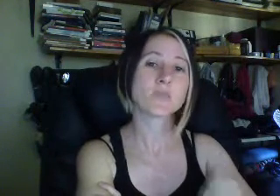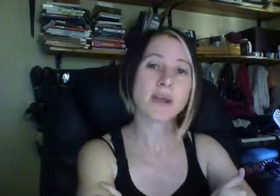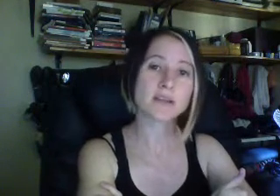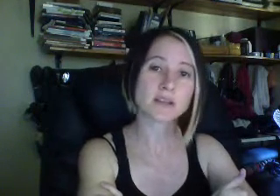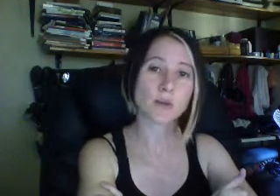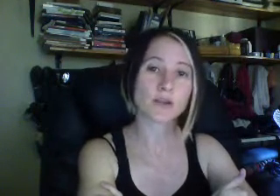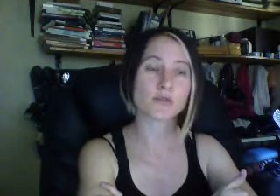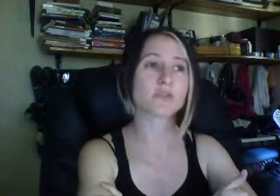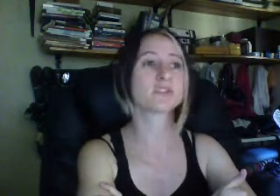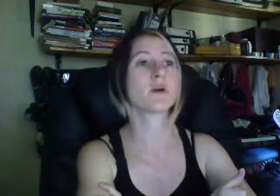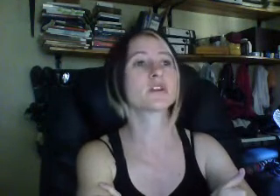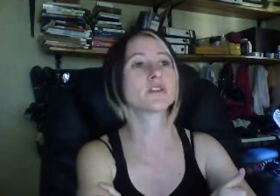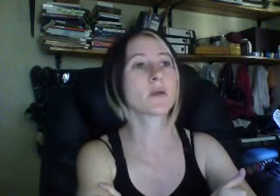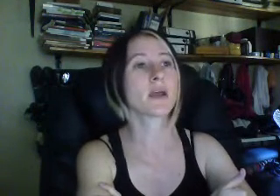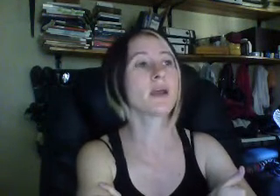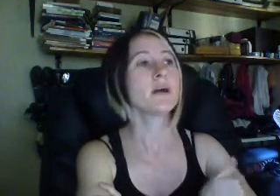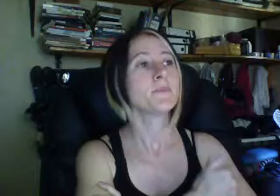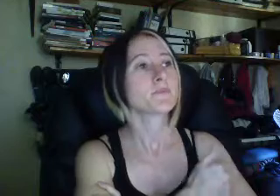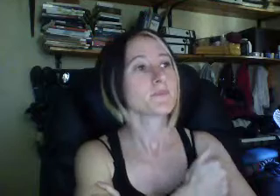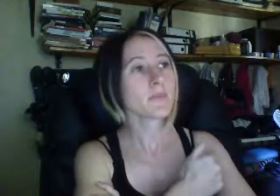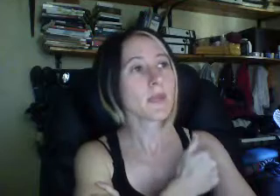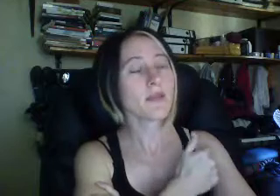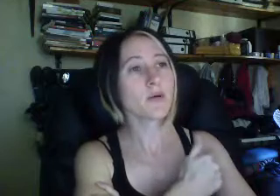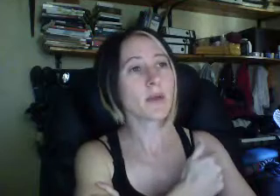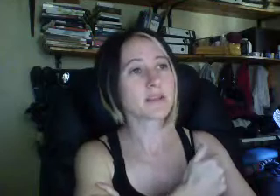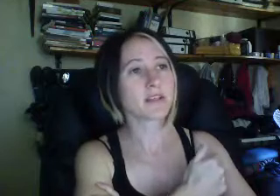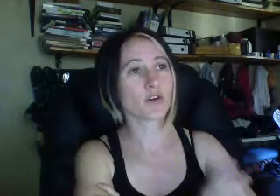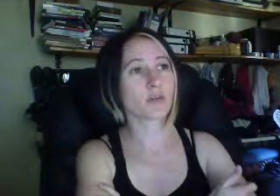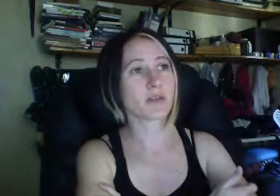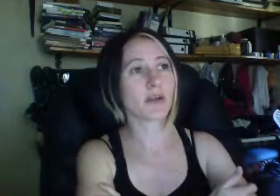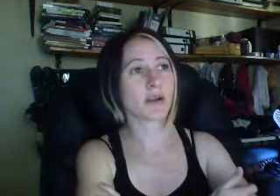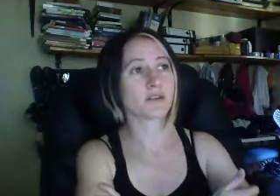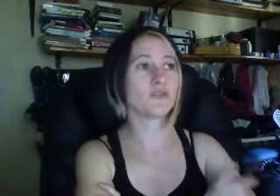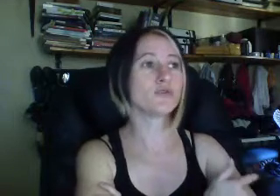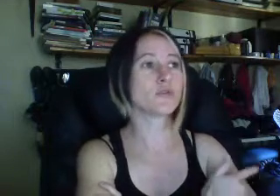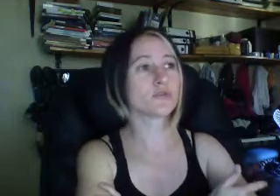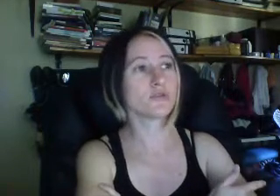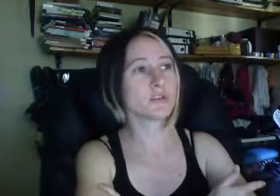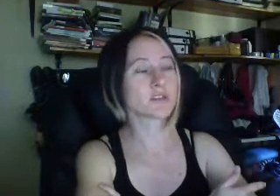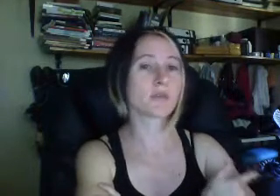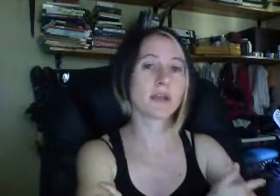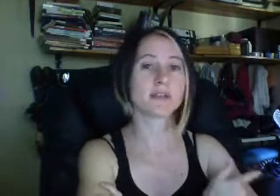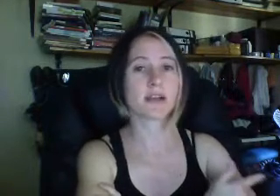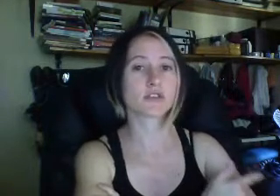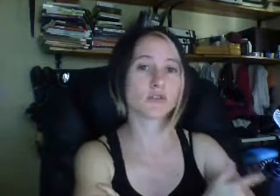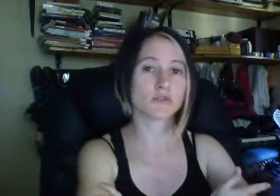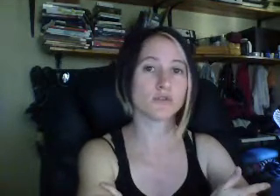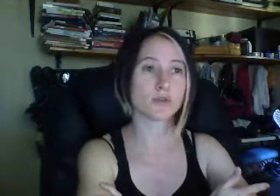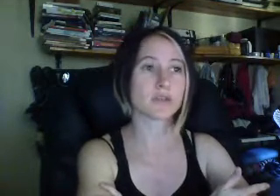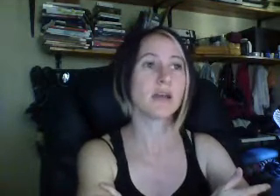basically told by the director, if you don't do this, we'll get the next girl to do it.